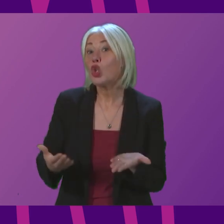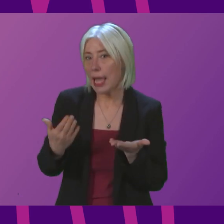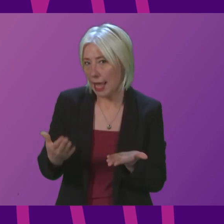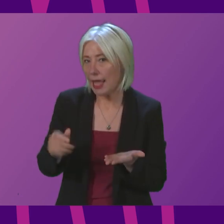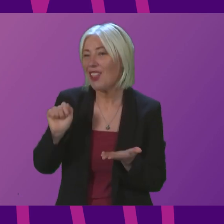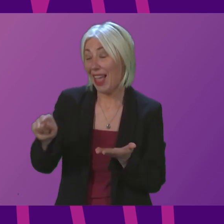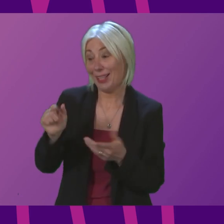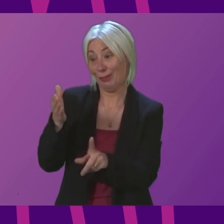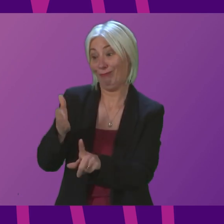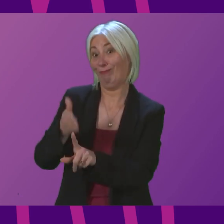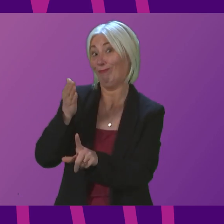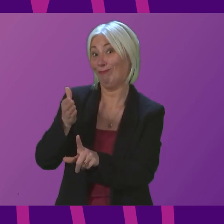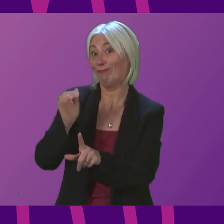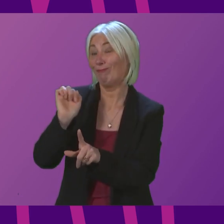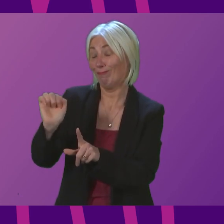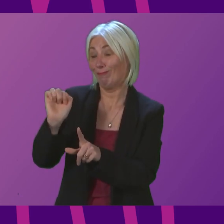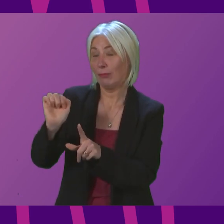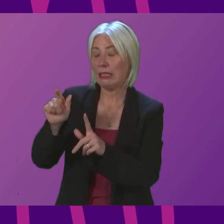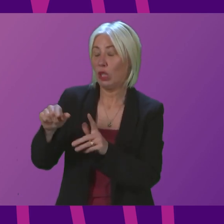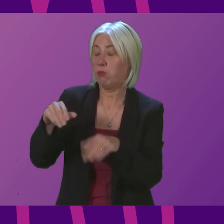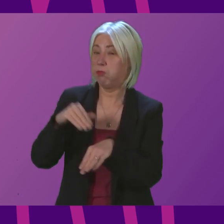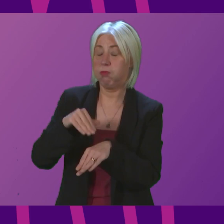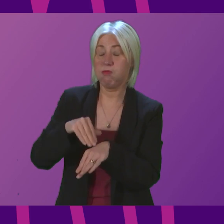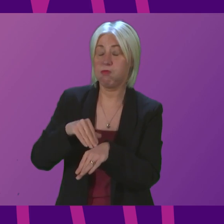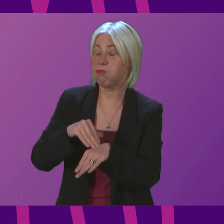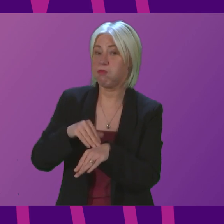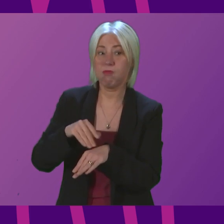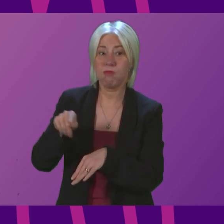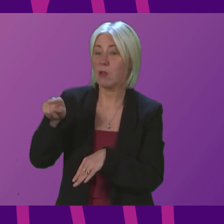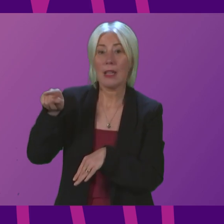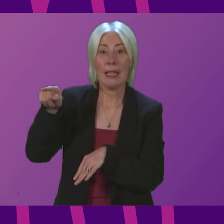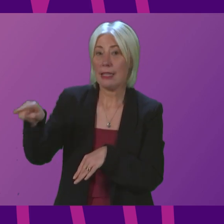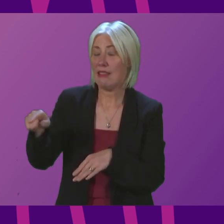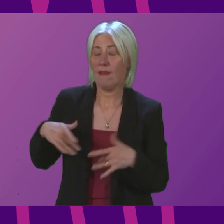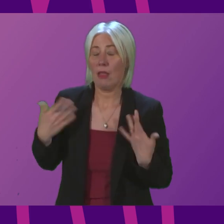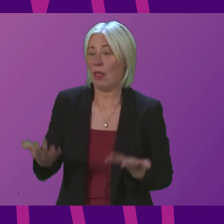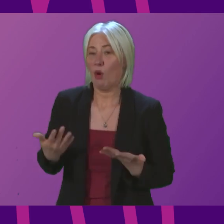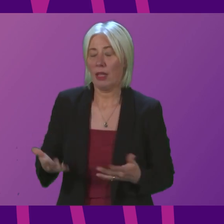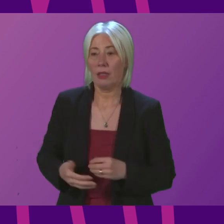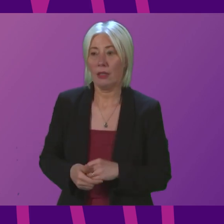indication of the depth of trouble that Mr Ross is in just now